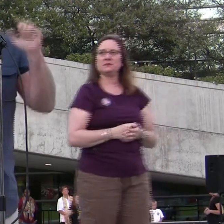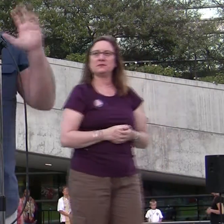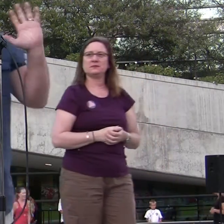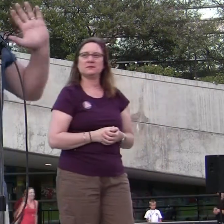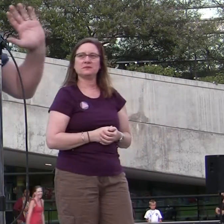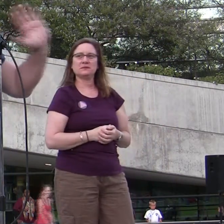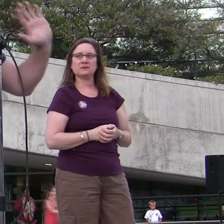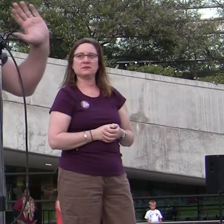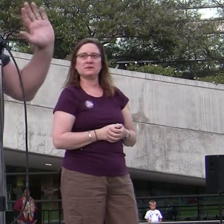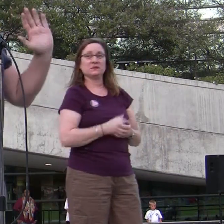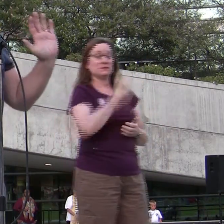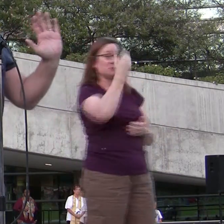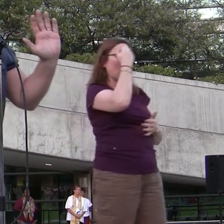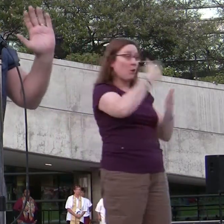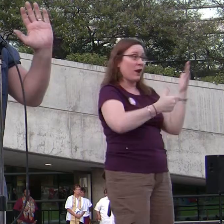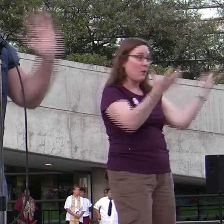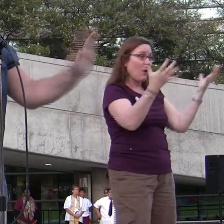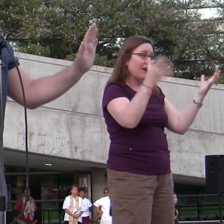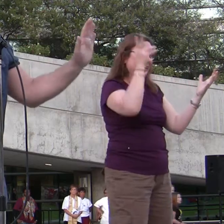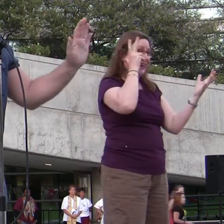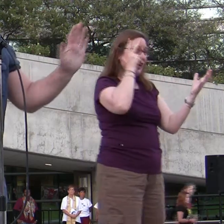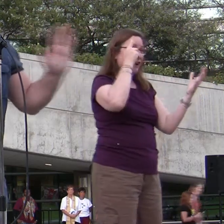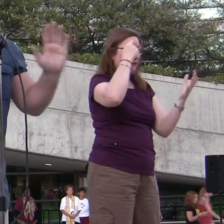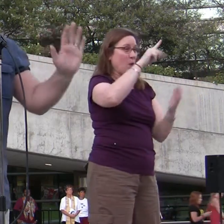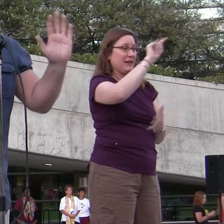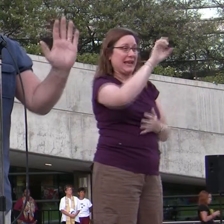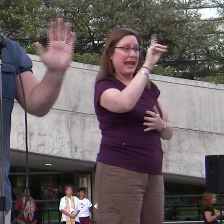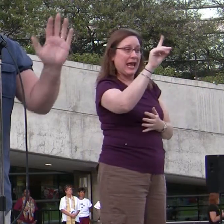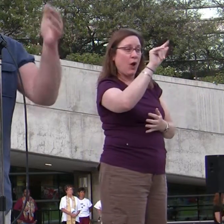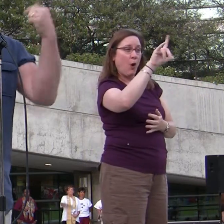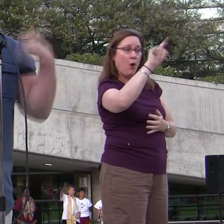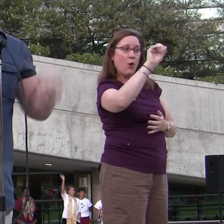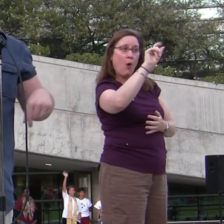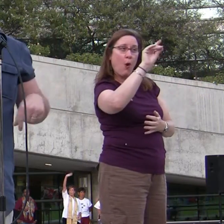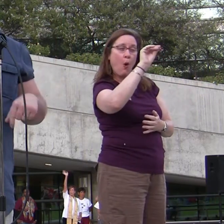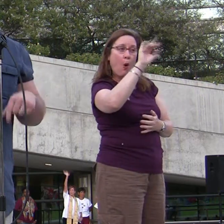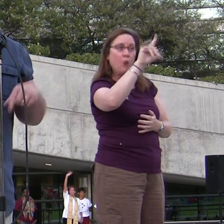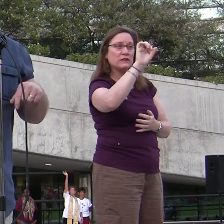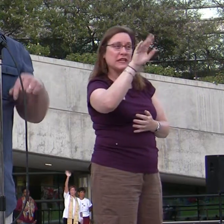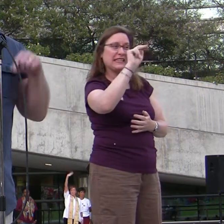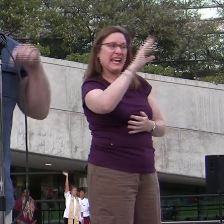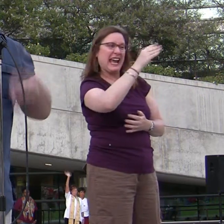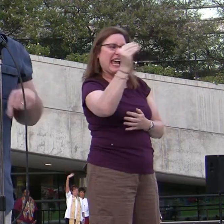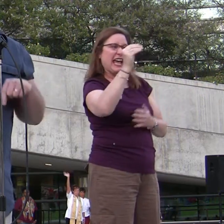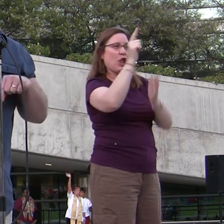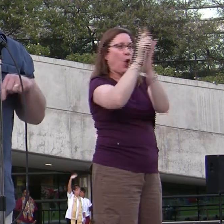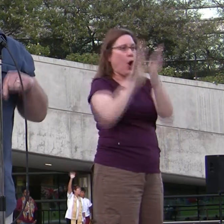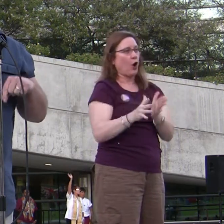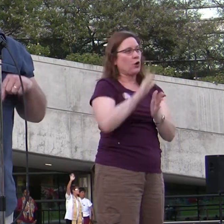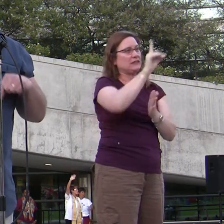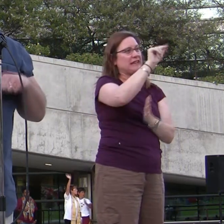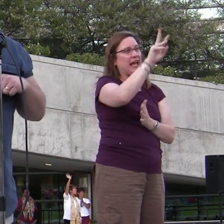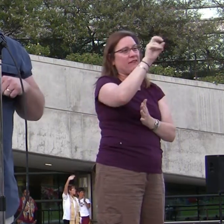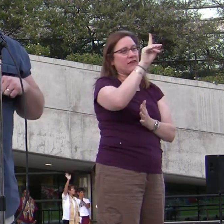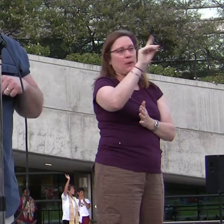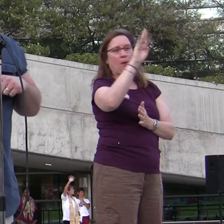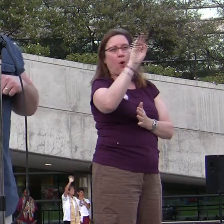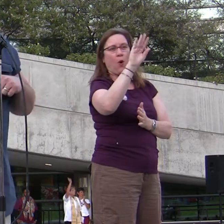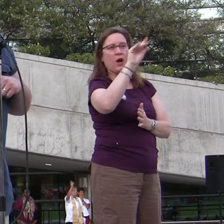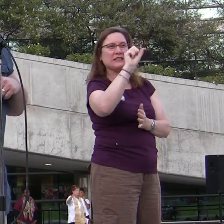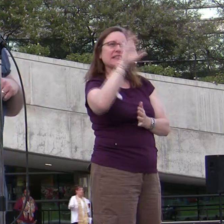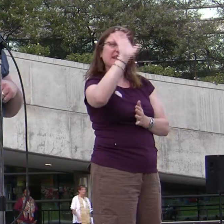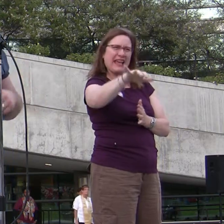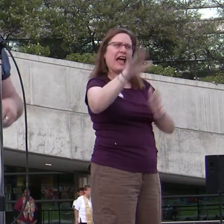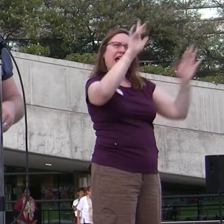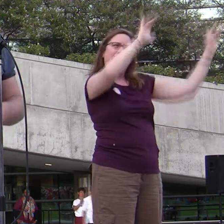Well, you know what I want to hear it for first is for Ted Olson and David Boies, the lawyers in this case, who operate on our side of the argument.